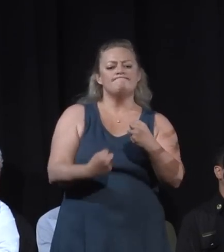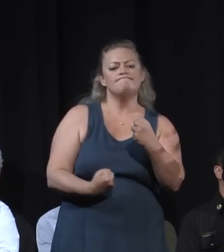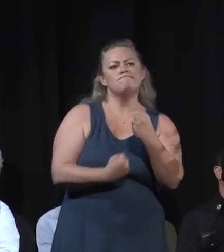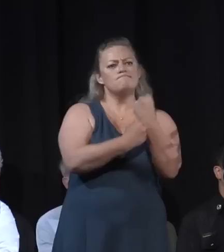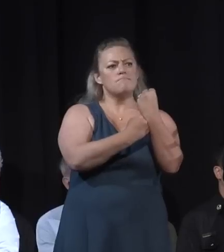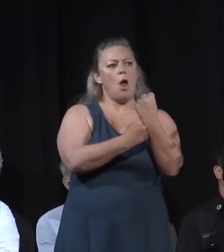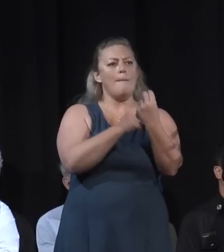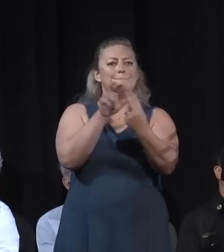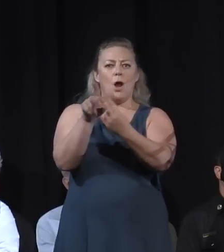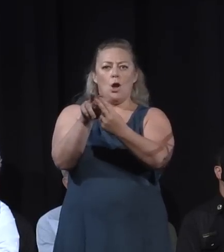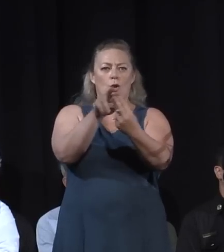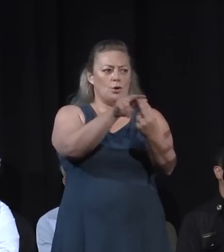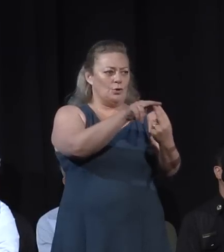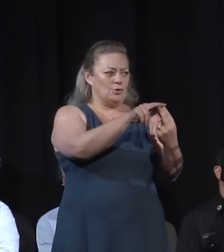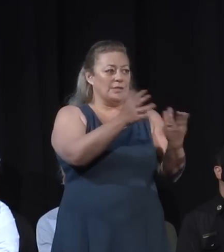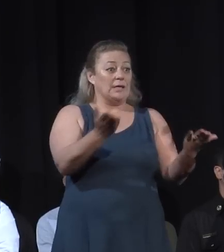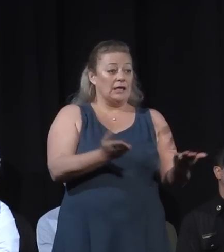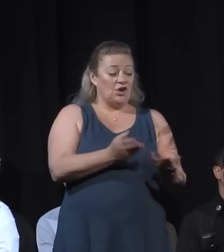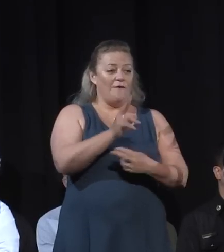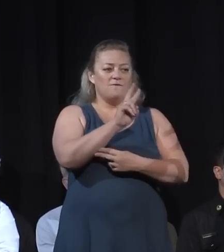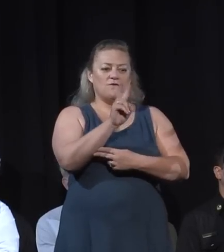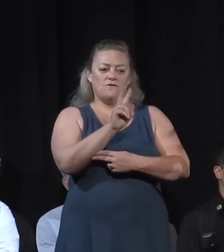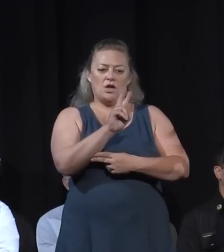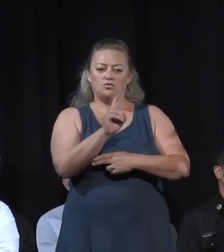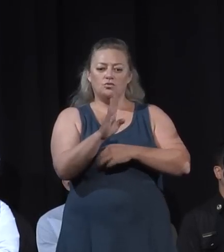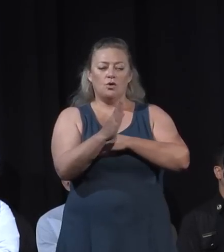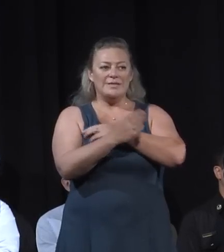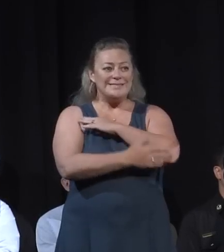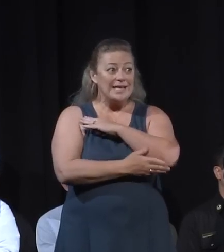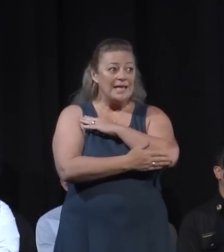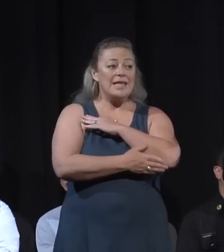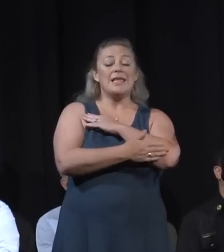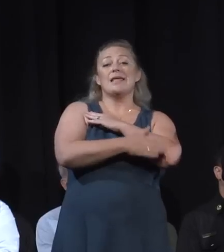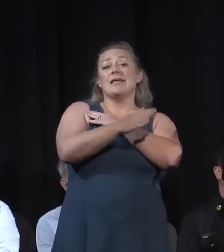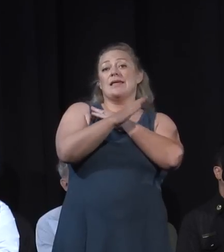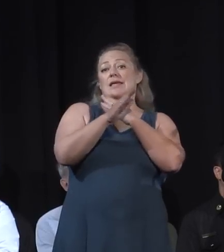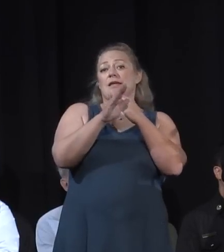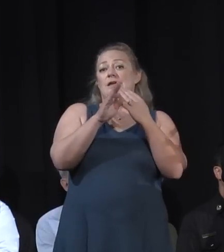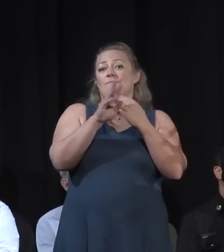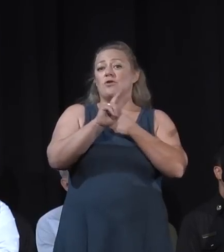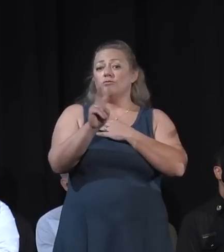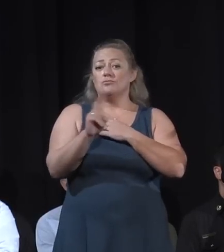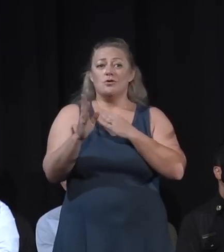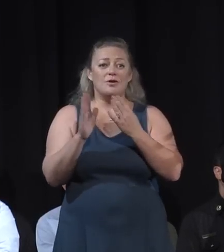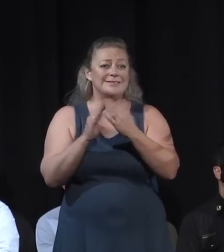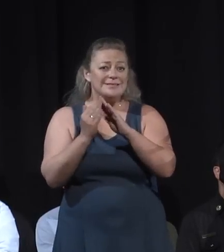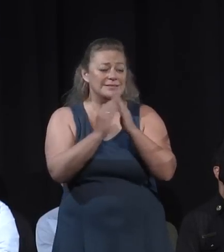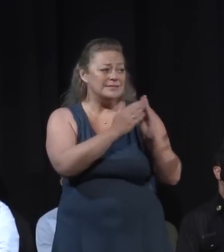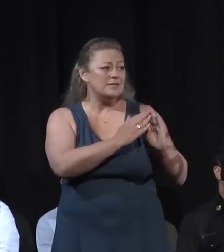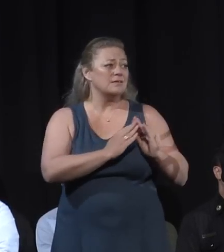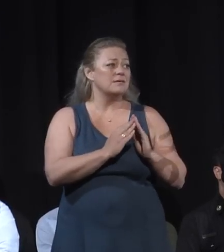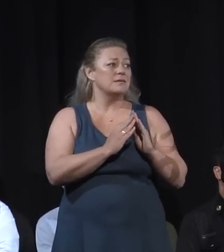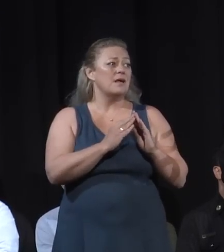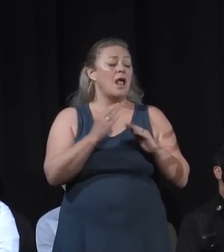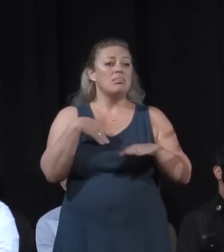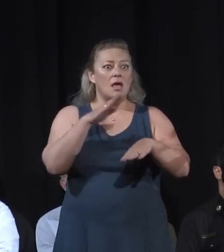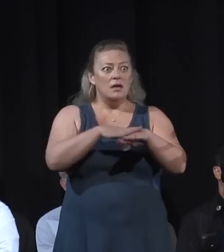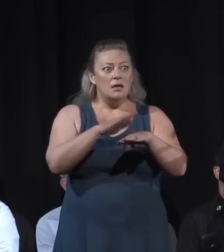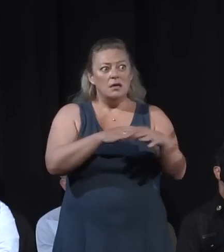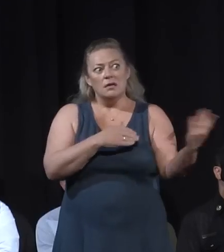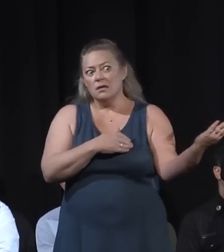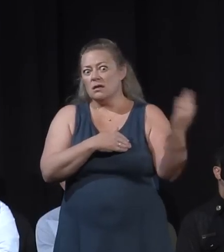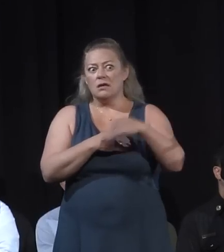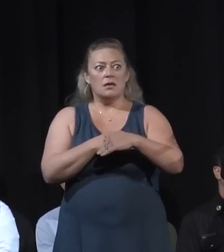Our partners in Ventura County and Ventura City called us because they had exceeded their